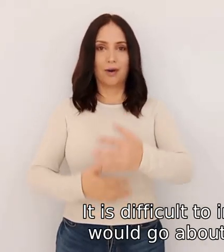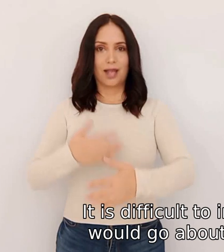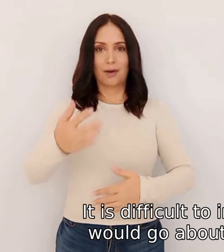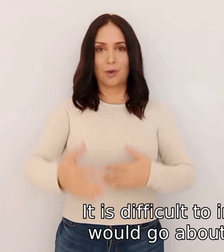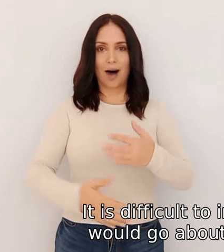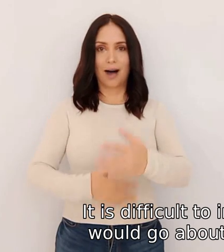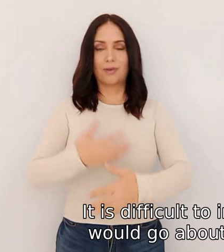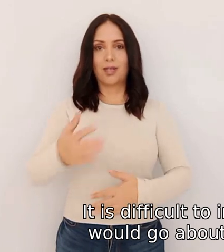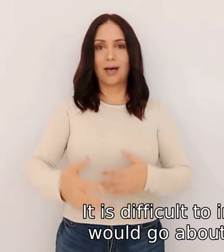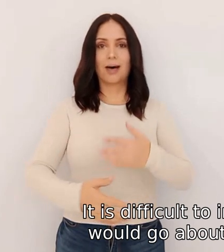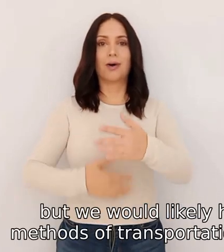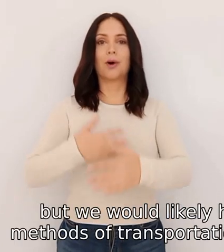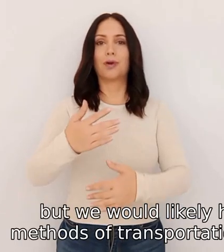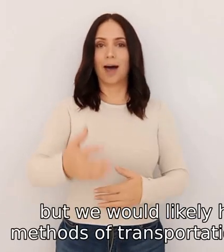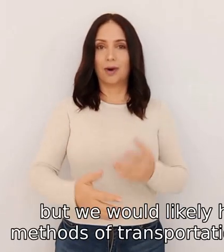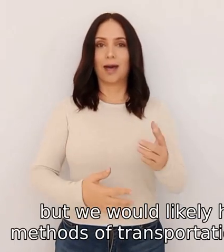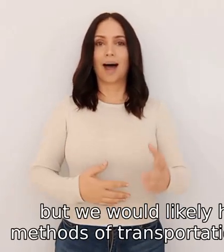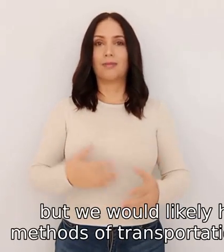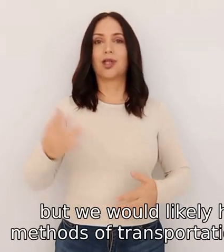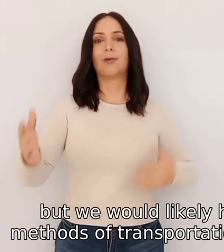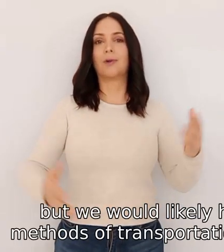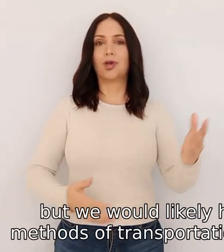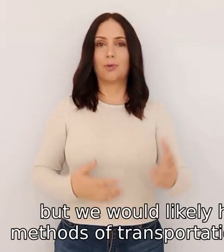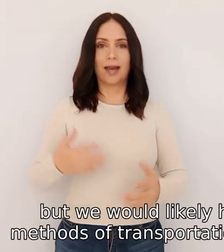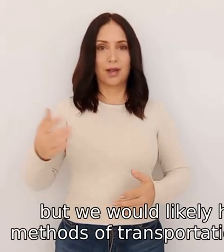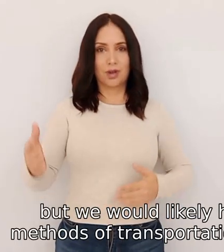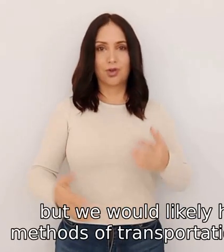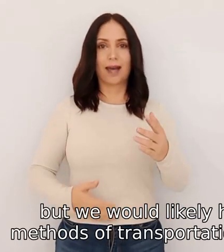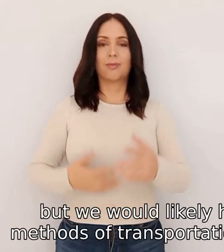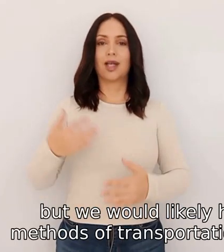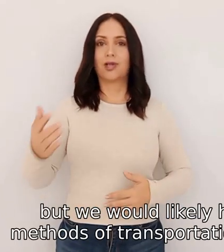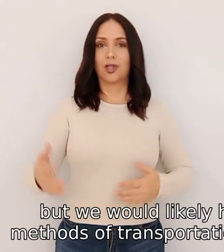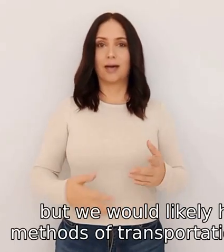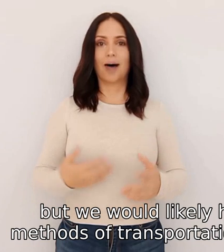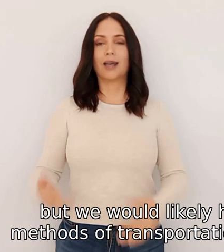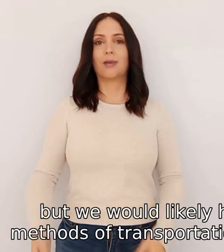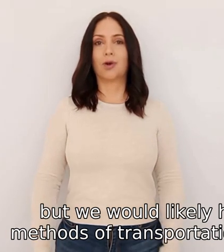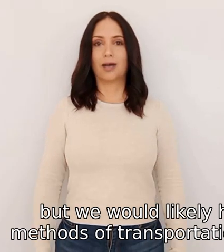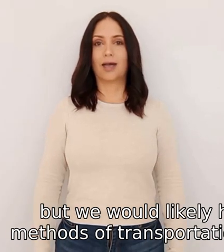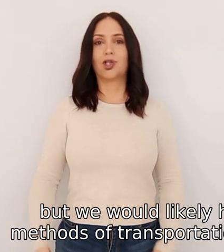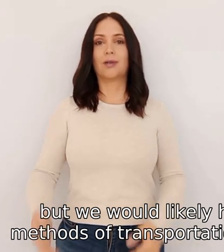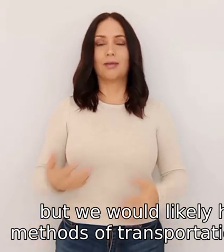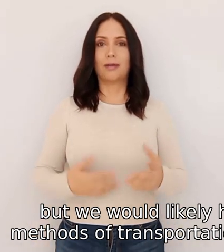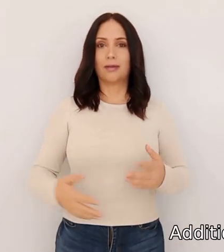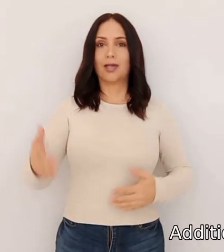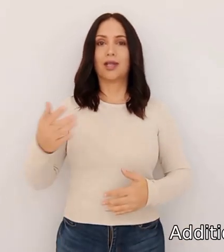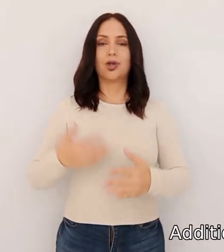our daily lives but we would likely have to develop new methods of transportation and communication additionally